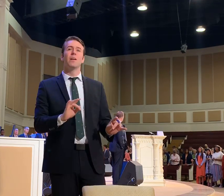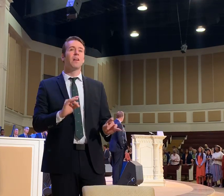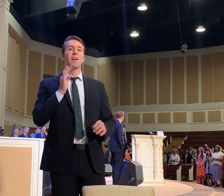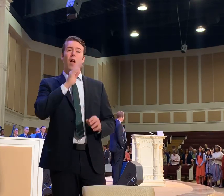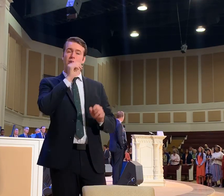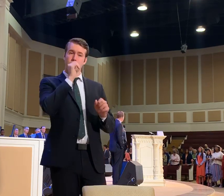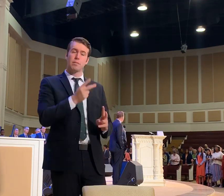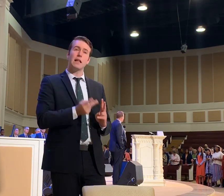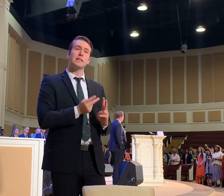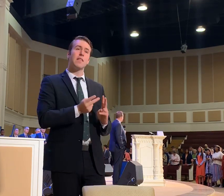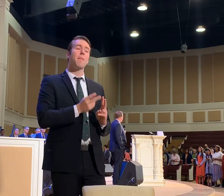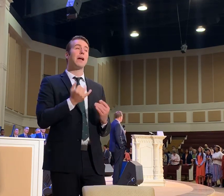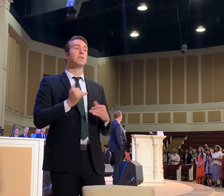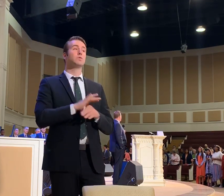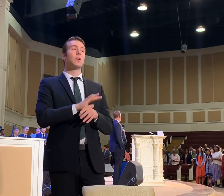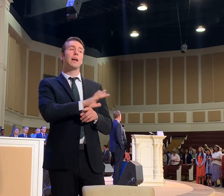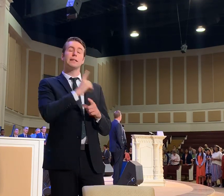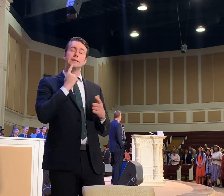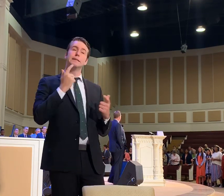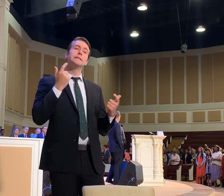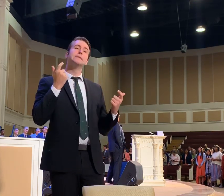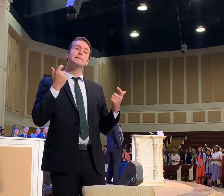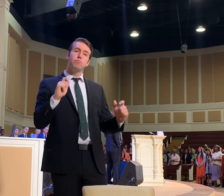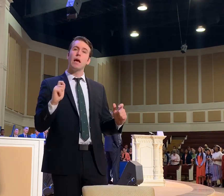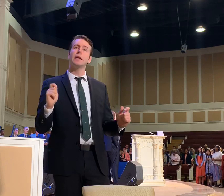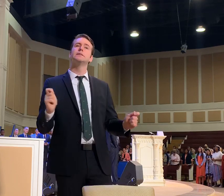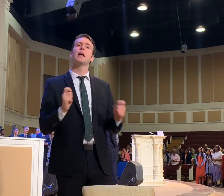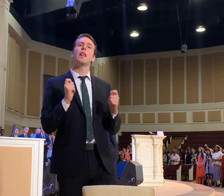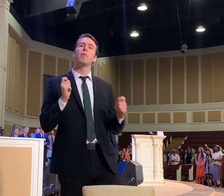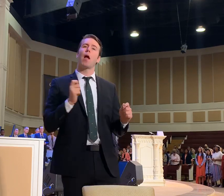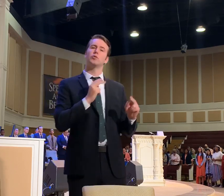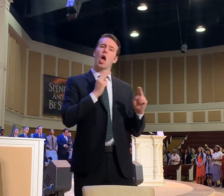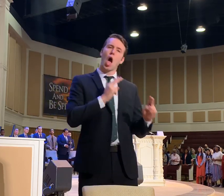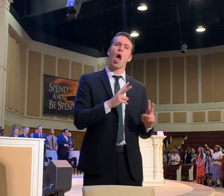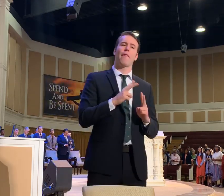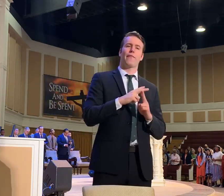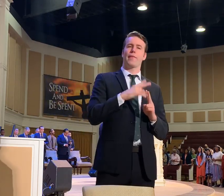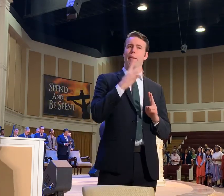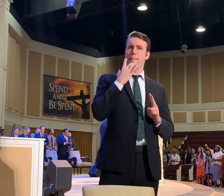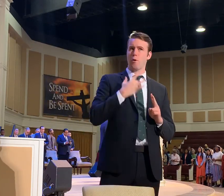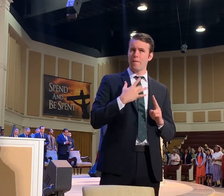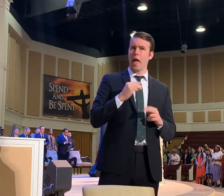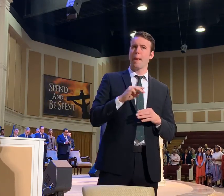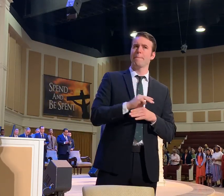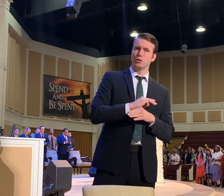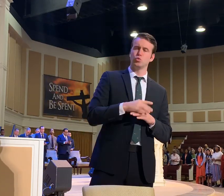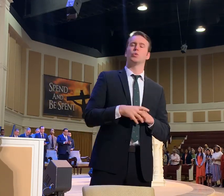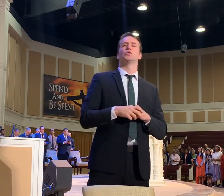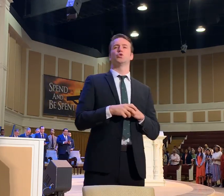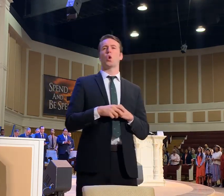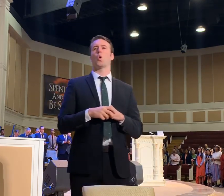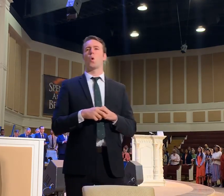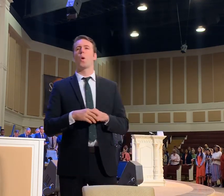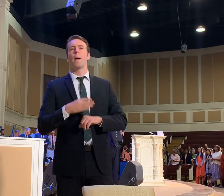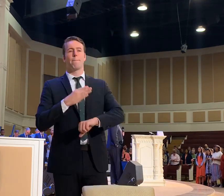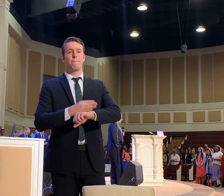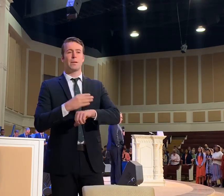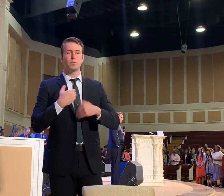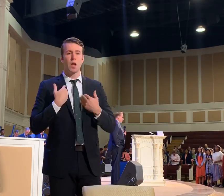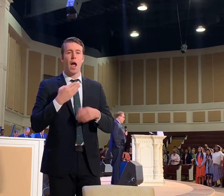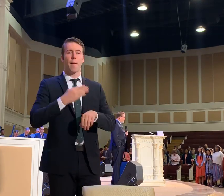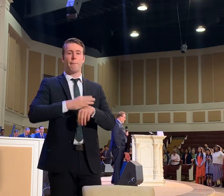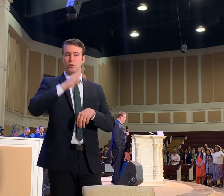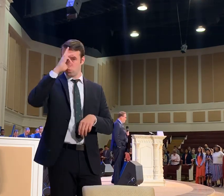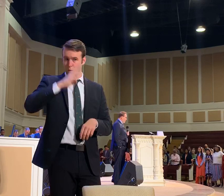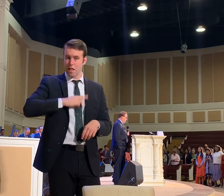And God is blessing them. Tonight is a big celebration honoring their birthday and ministry. So Bishop Young and Bishop